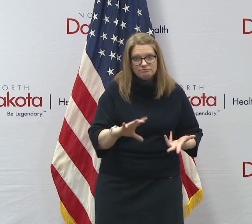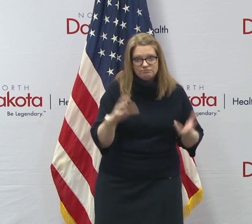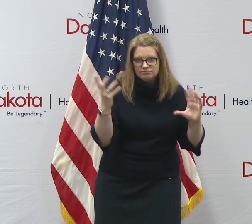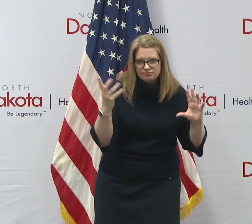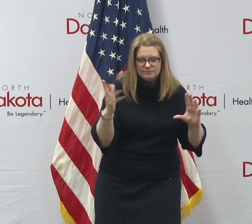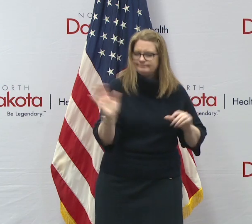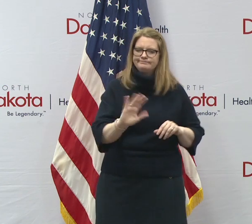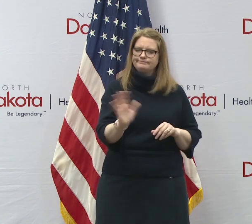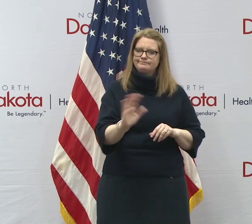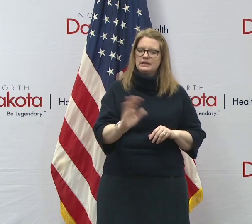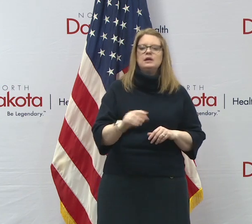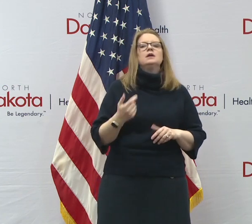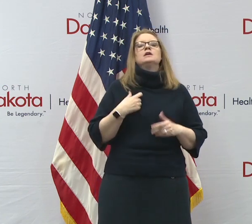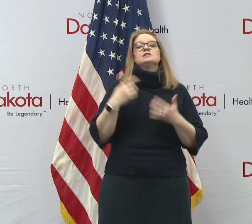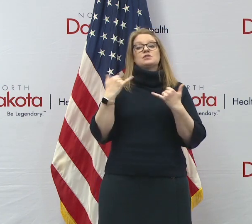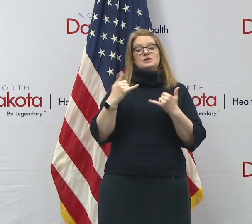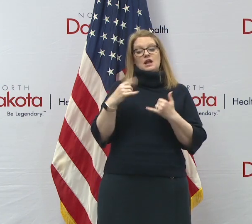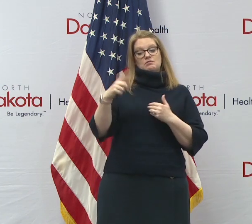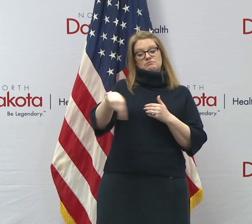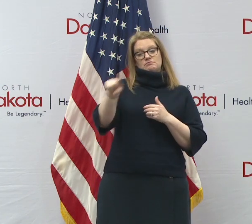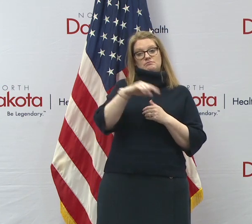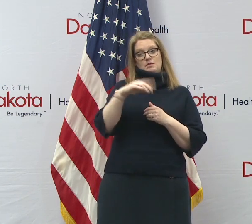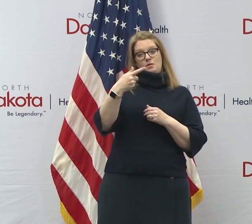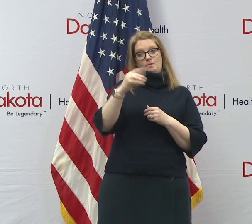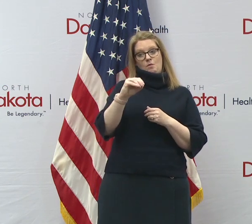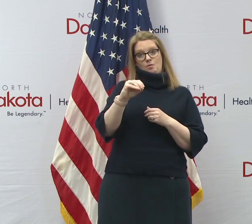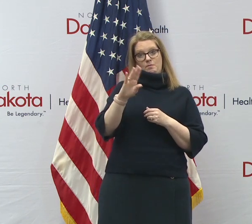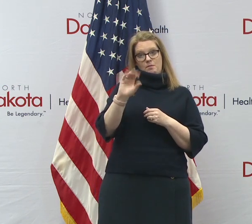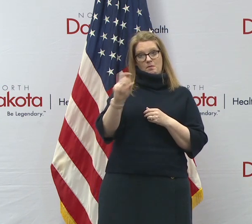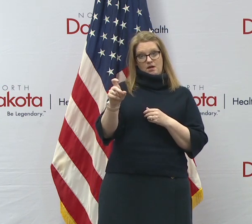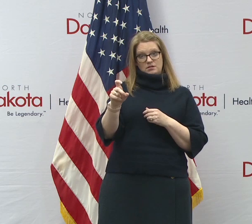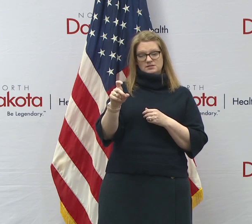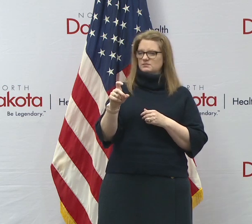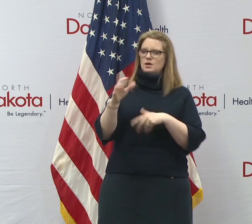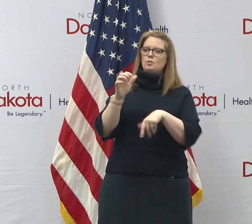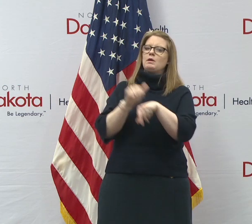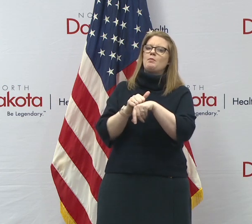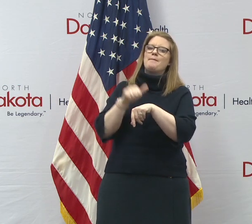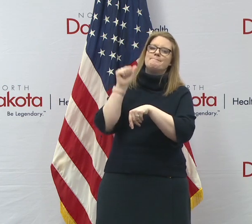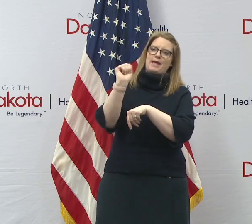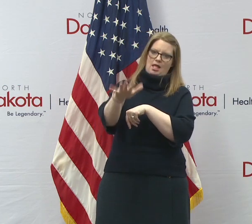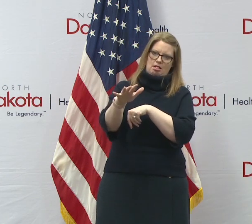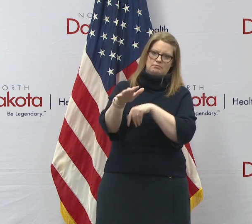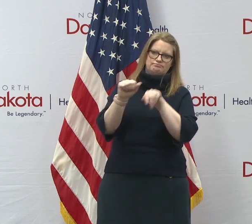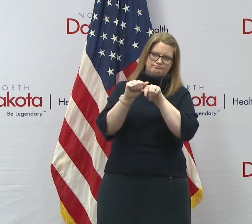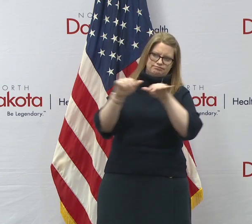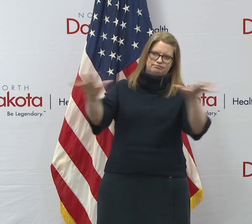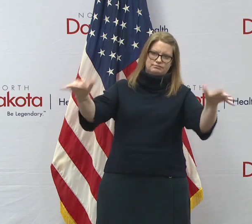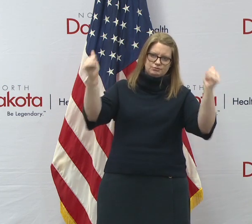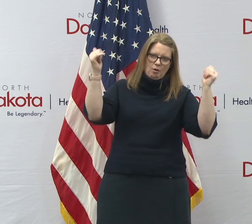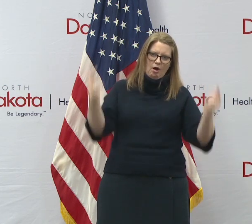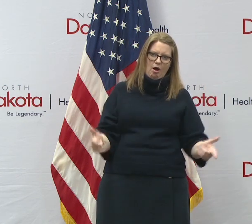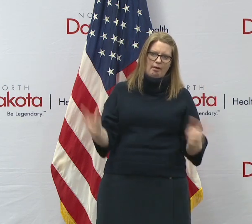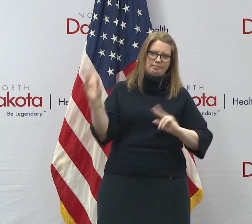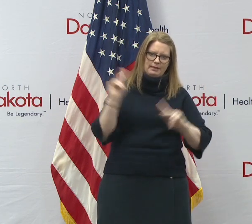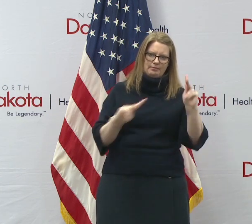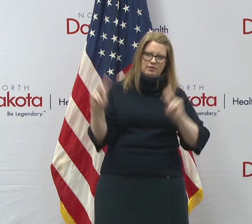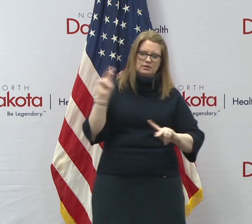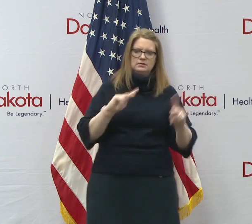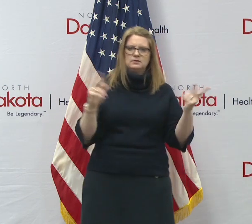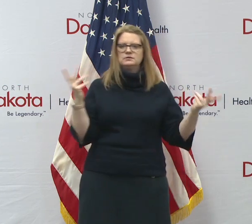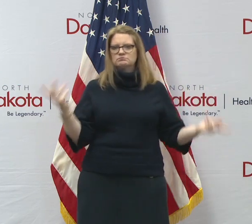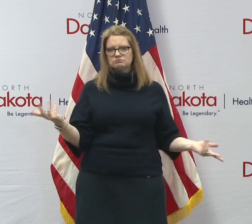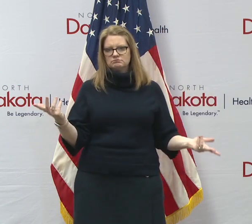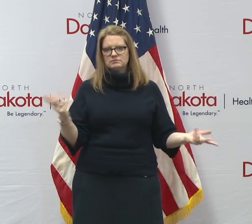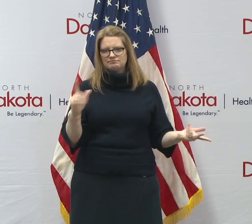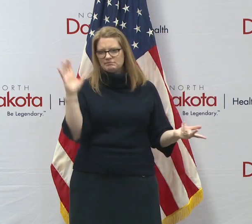they will mail form to every household, including those that receive their mail at a post office box. So if you're 10% of North the code is to get your mail at a post office